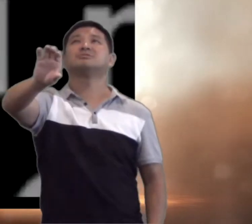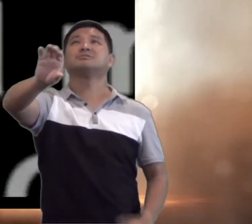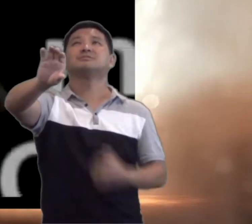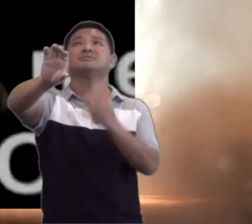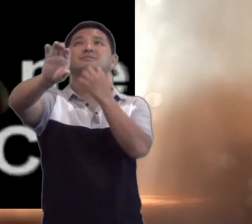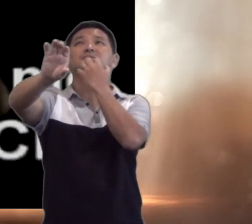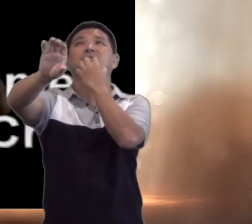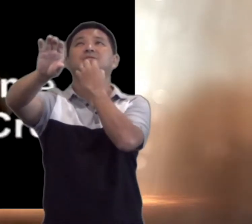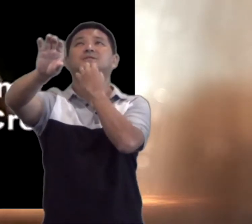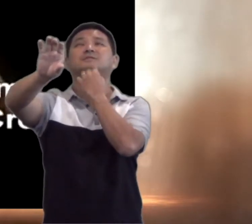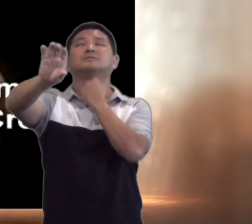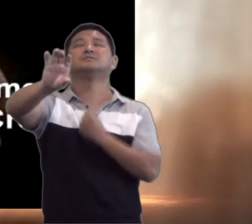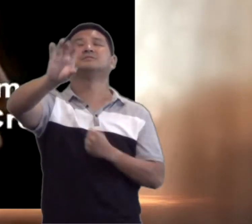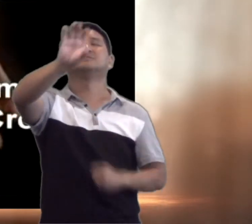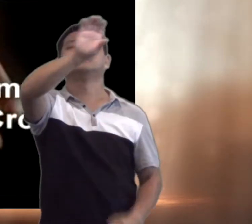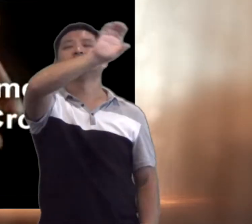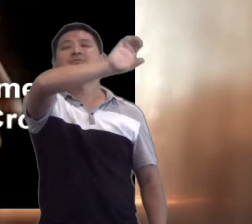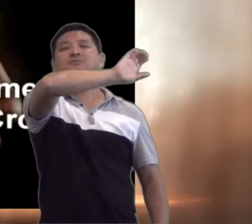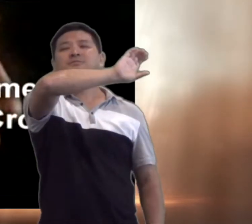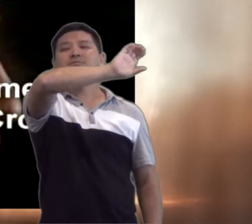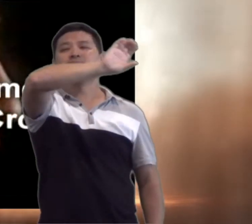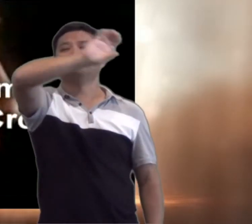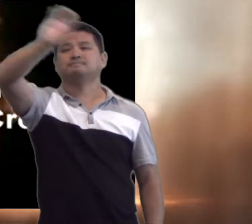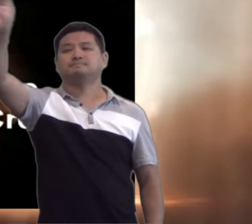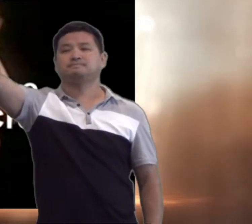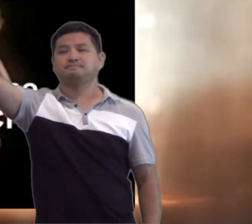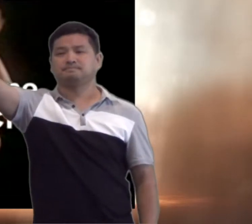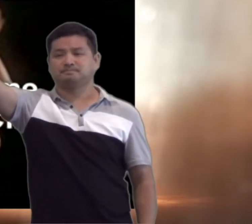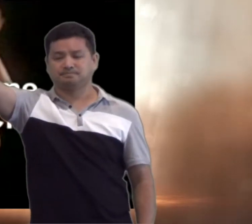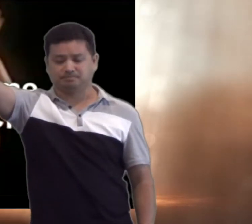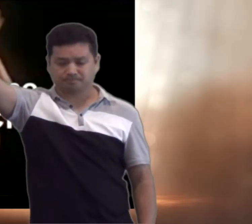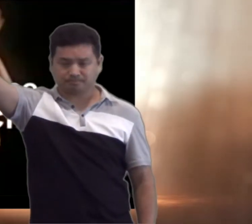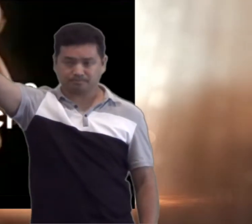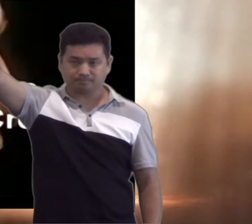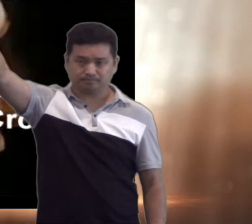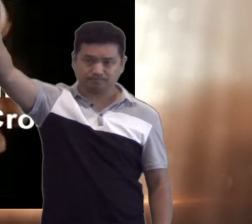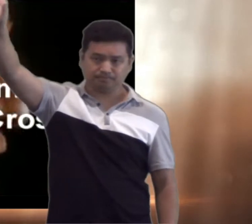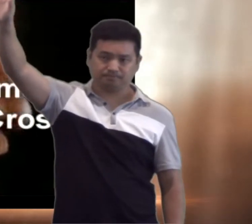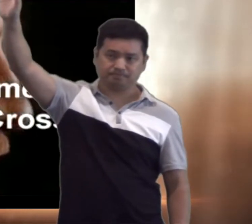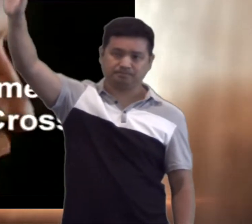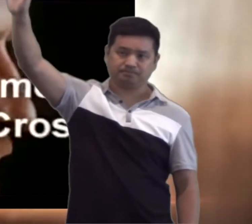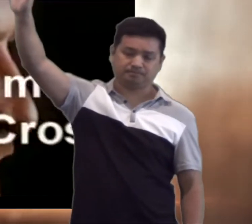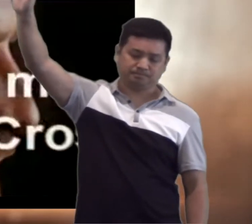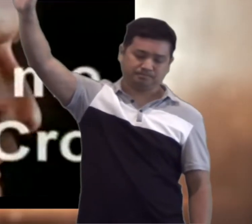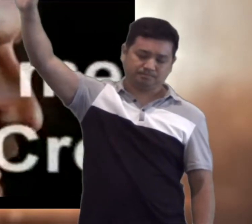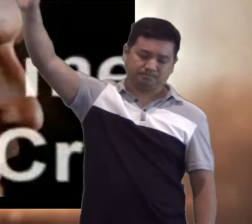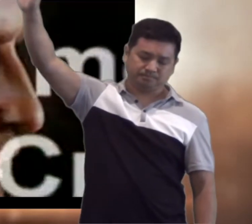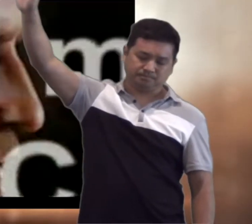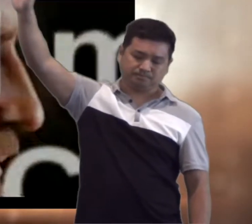lead me to the cross.